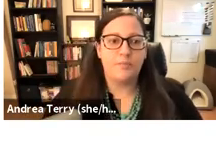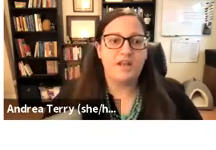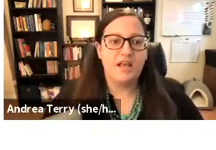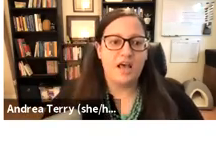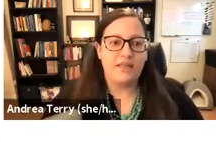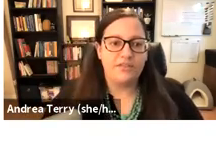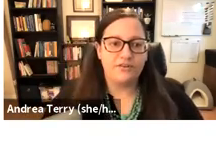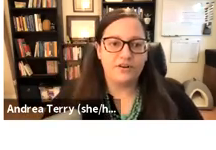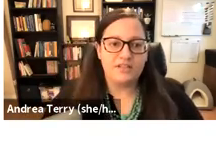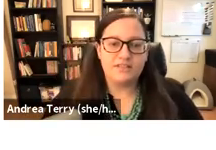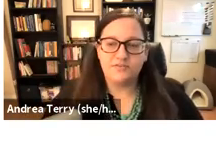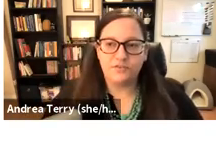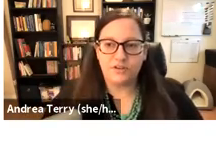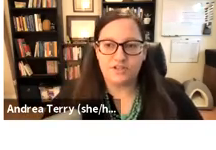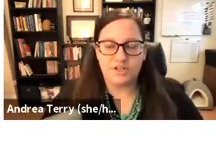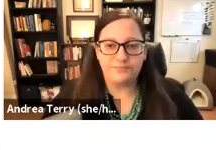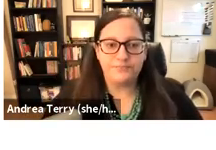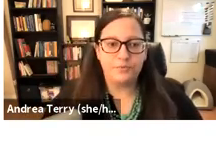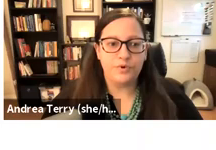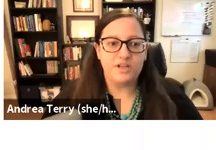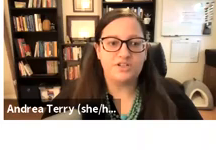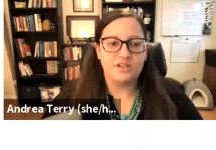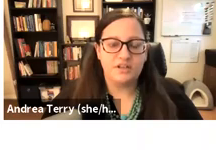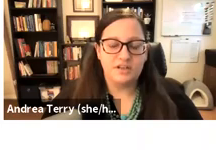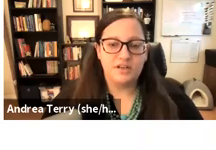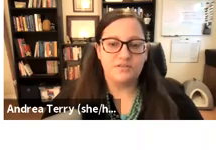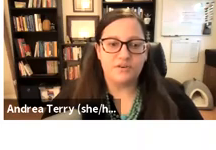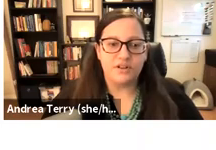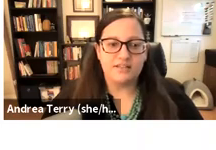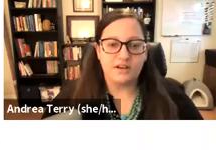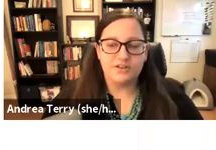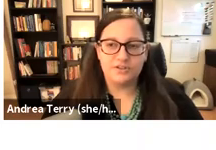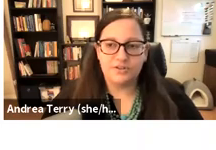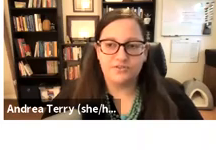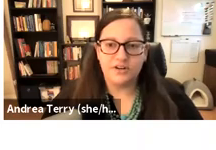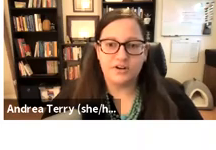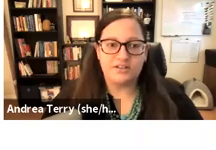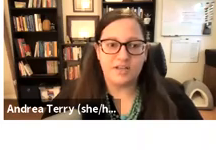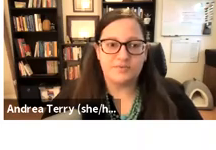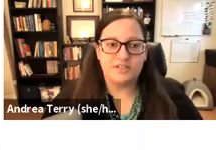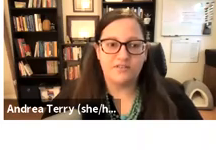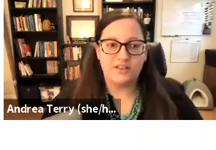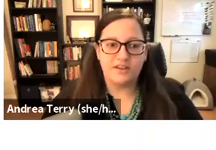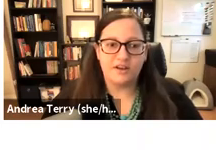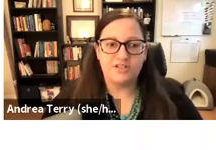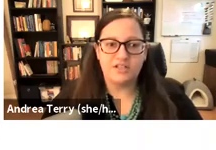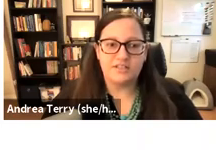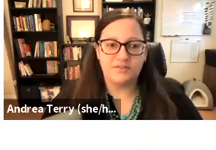which I'll talk about in just a moment. And the third is civil religion, which relies on two different concepts,